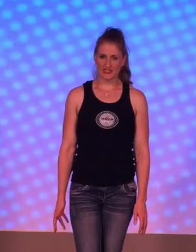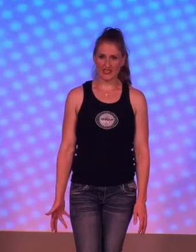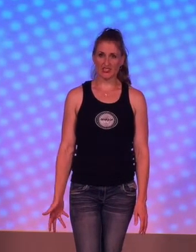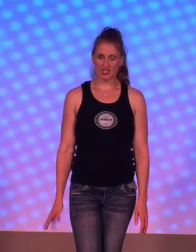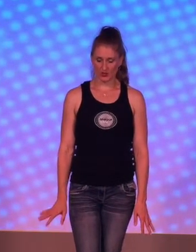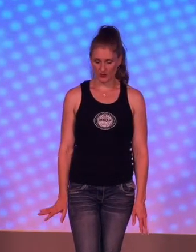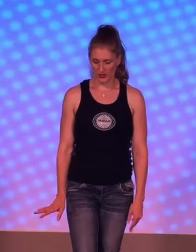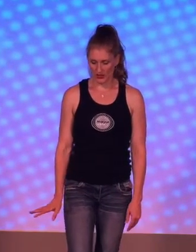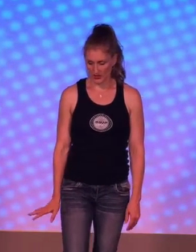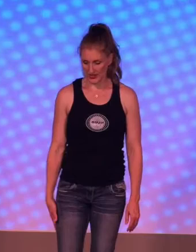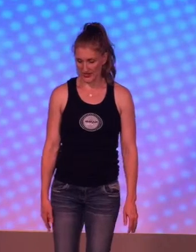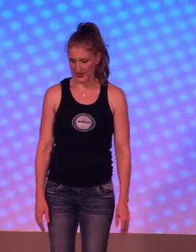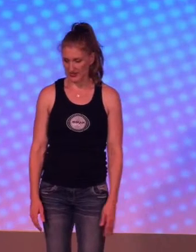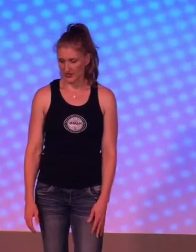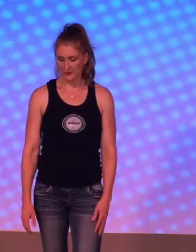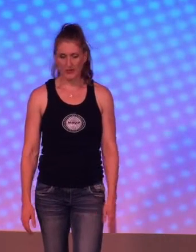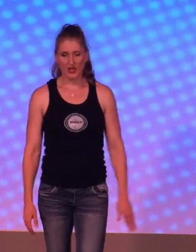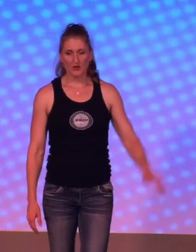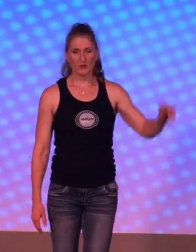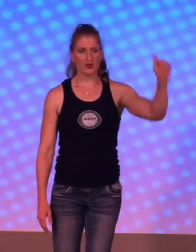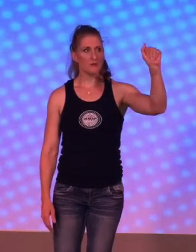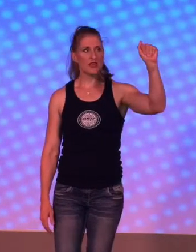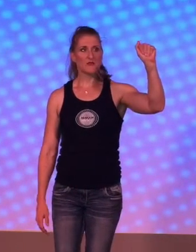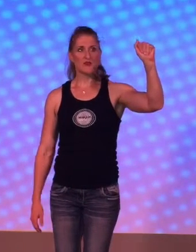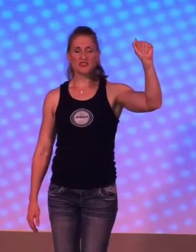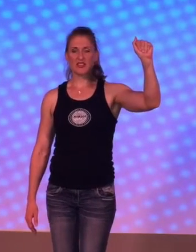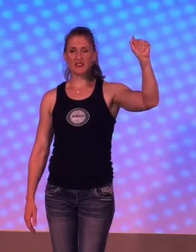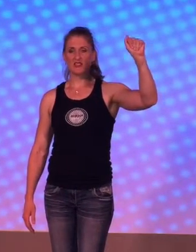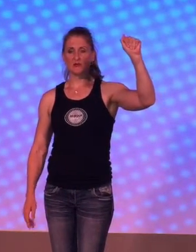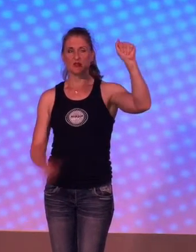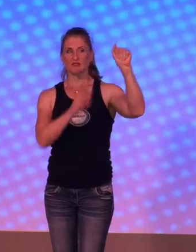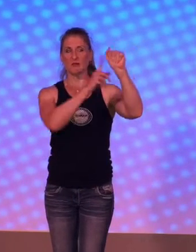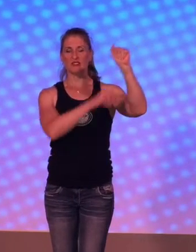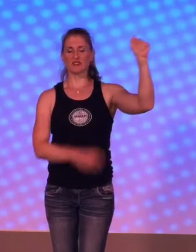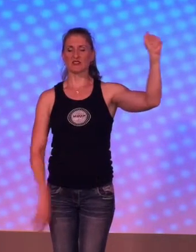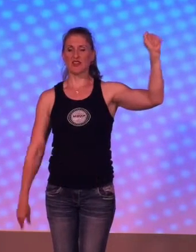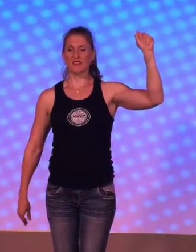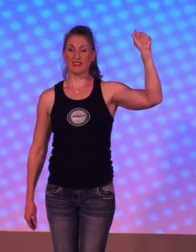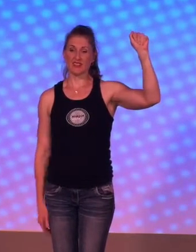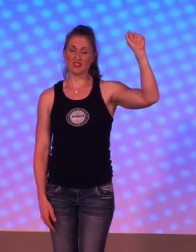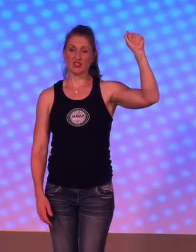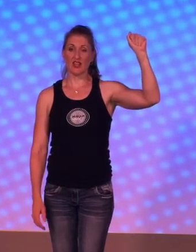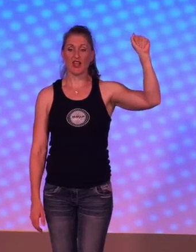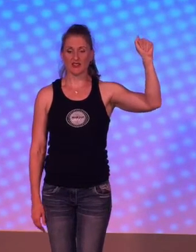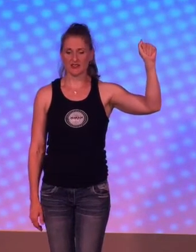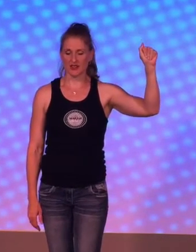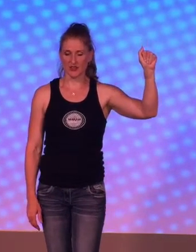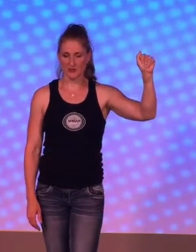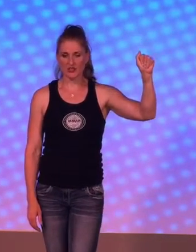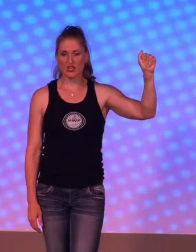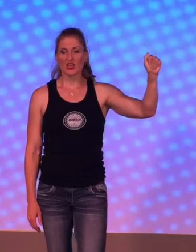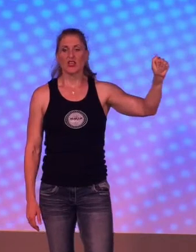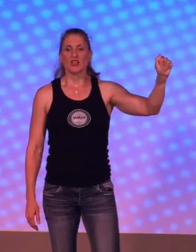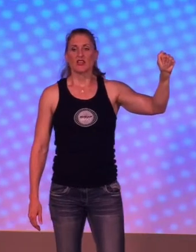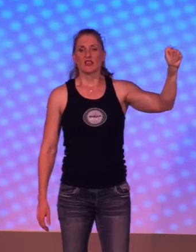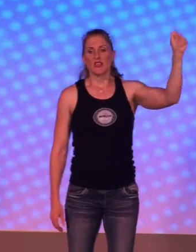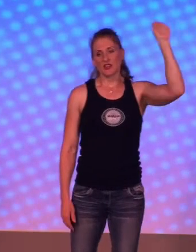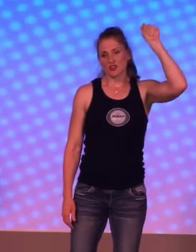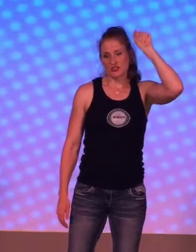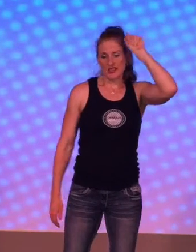I said to you. And it goes like this. We're going to make a fist like this with your thumb out to the side. That's actually an A in sign language. And you're going to